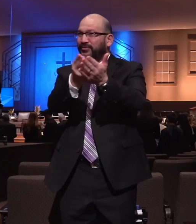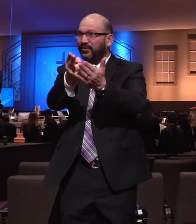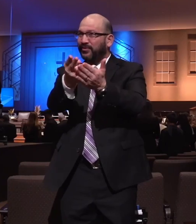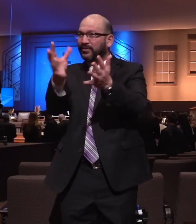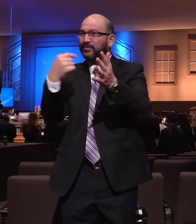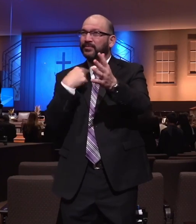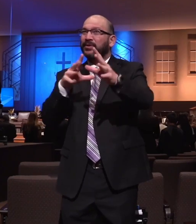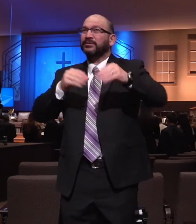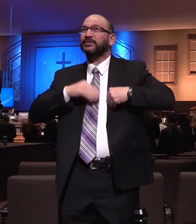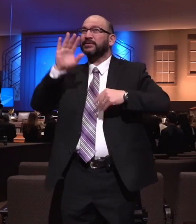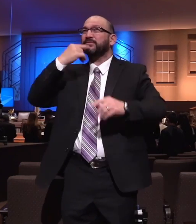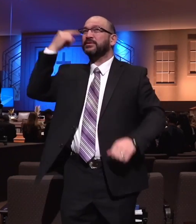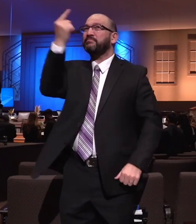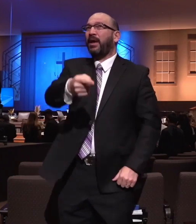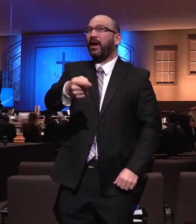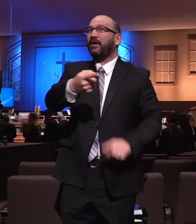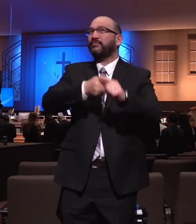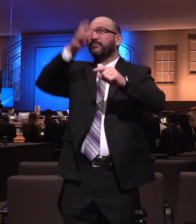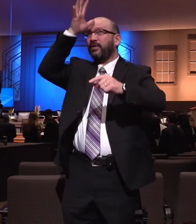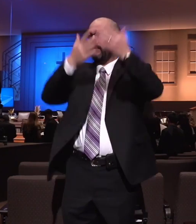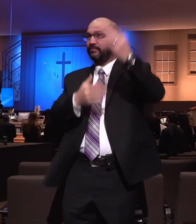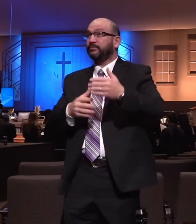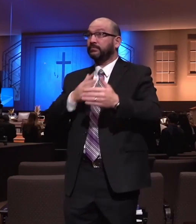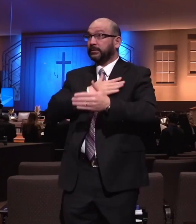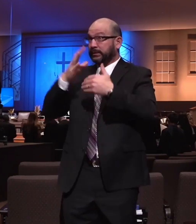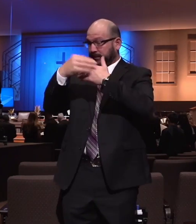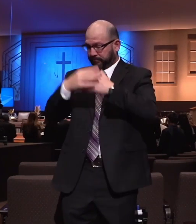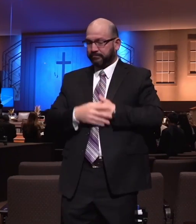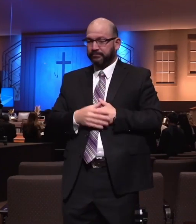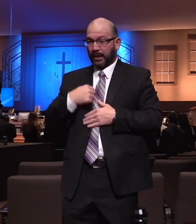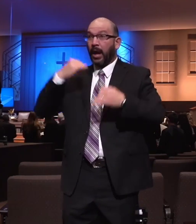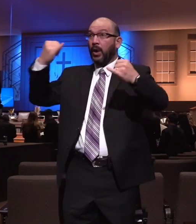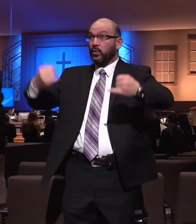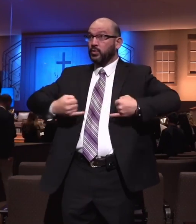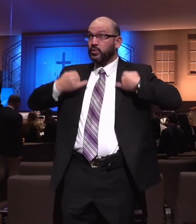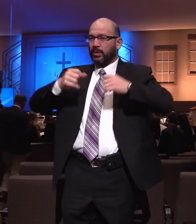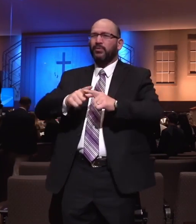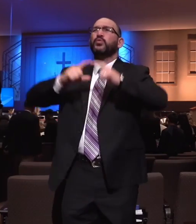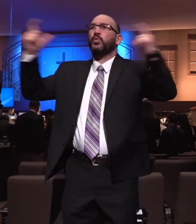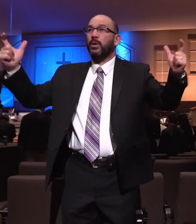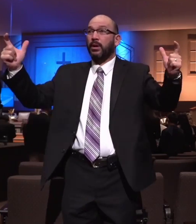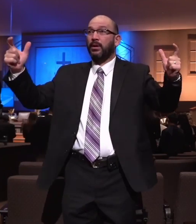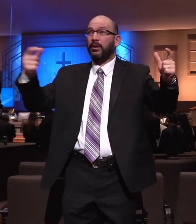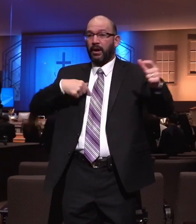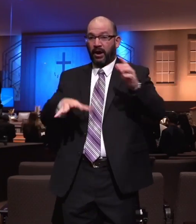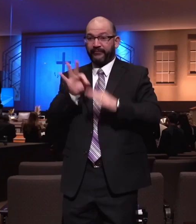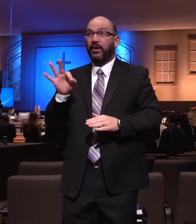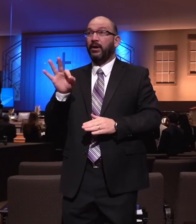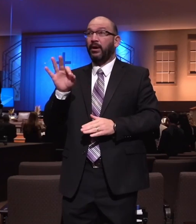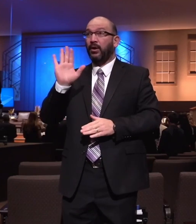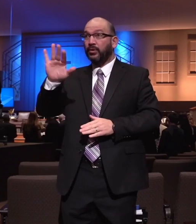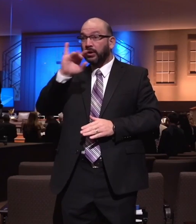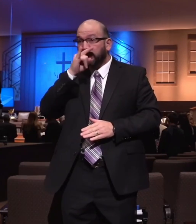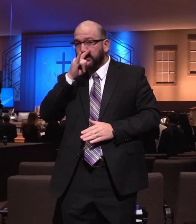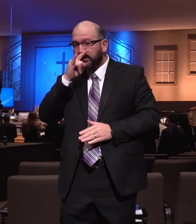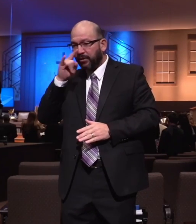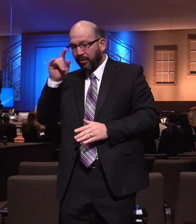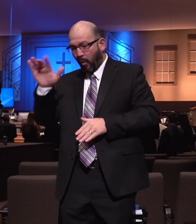commandment from the Father. One more time, I rejoiced greatly that I found of thy children walking in truth,